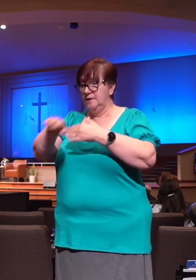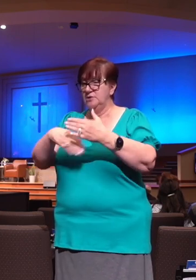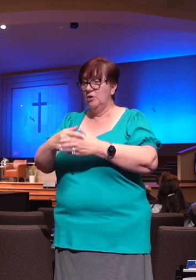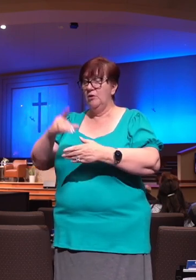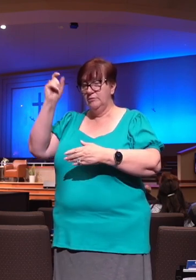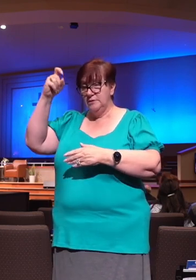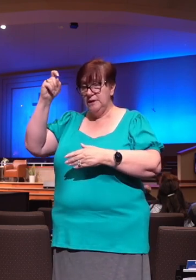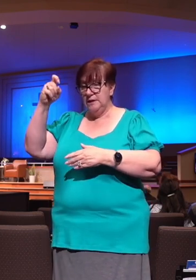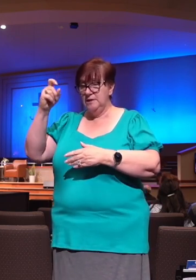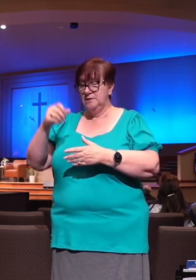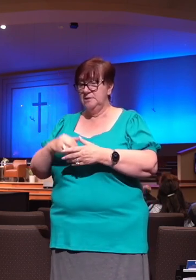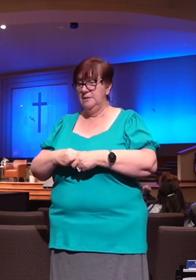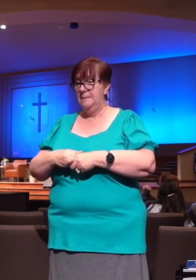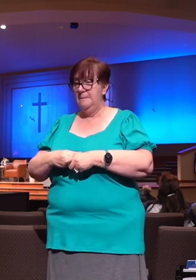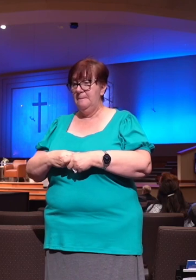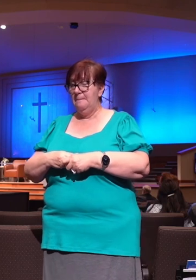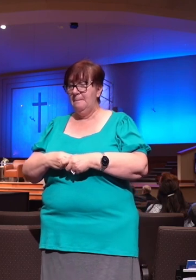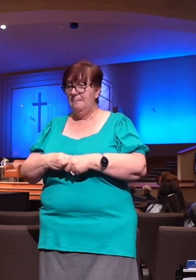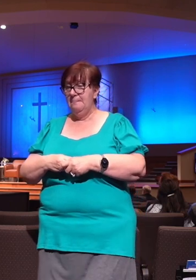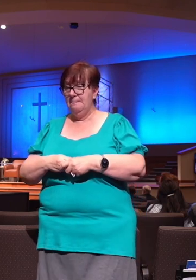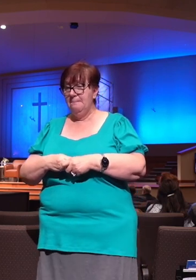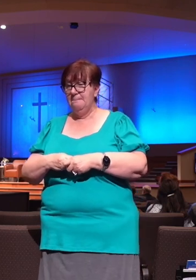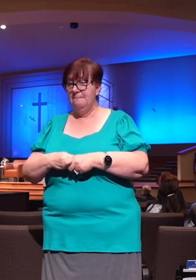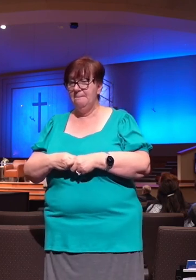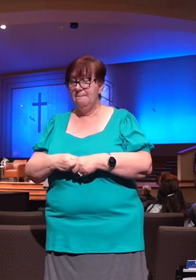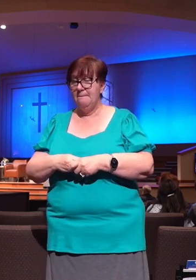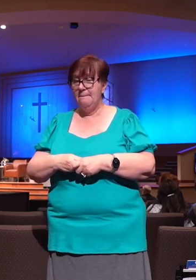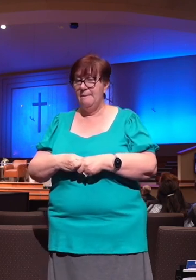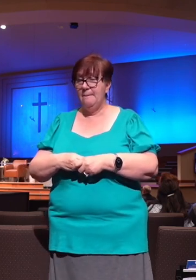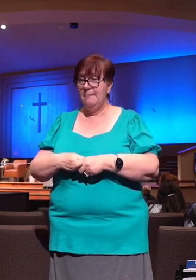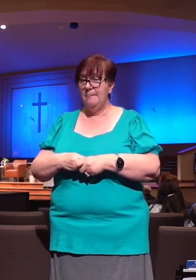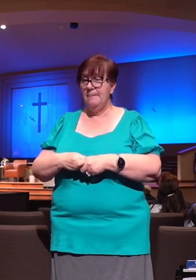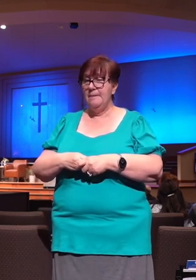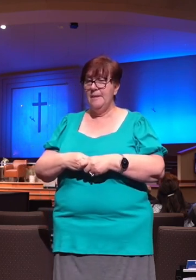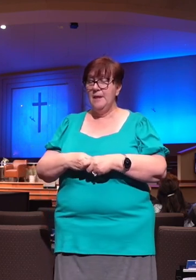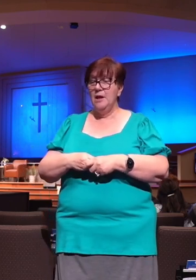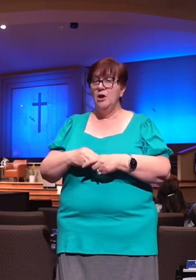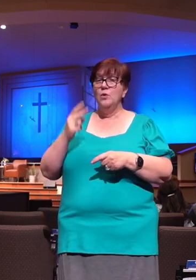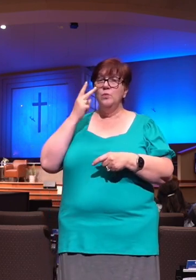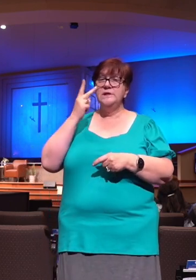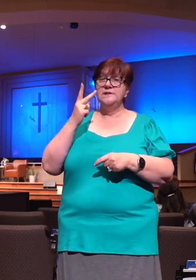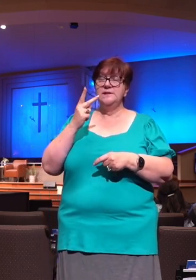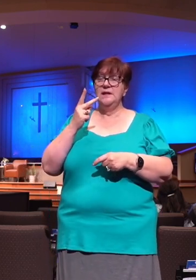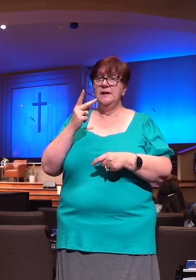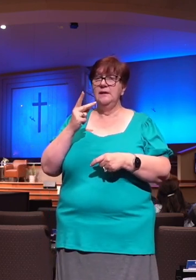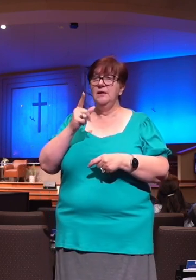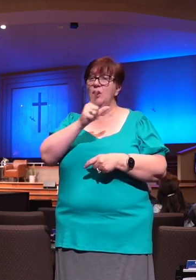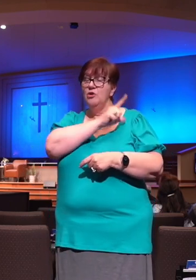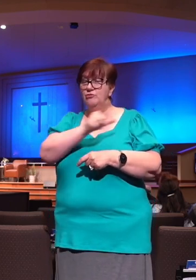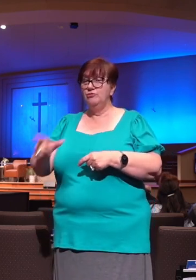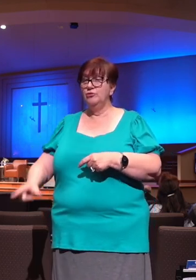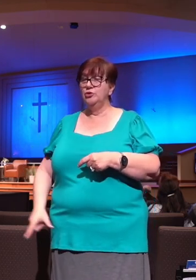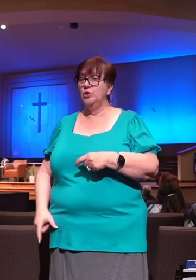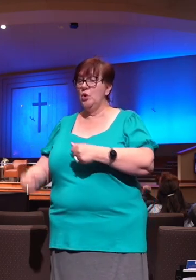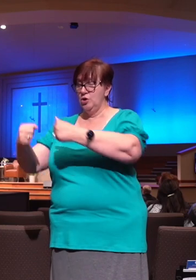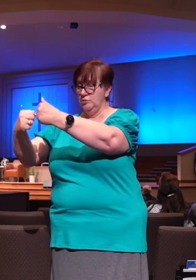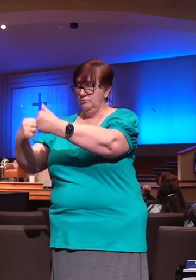in these few phrases worth noting. First of all, in the Lord we find our substance. So the verse we just read a moment ago, he